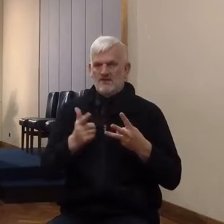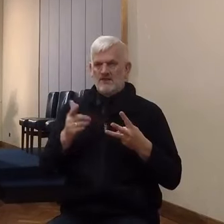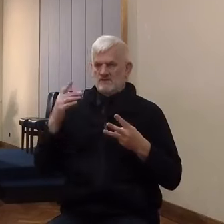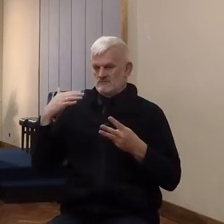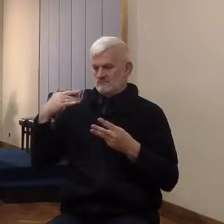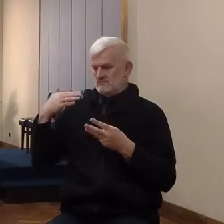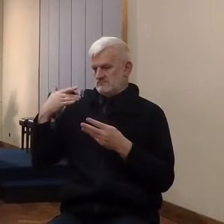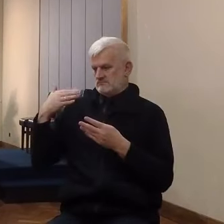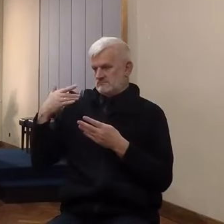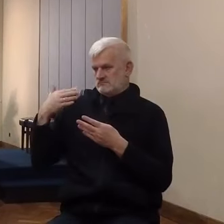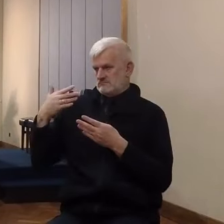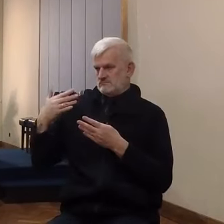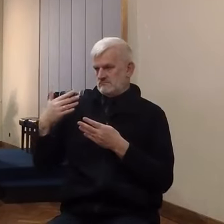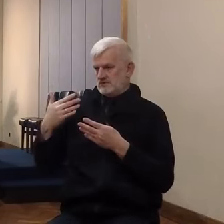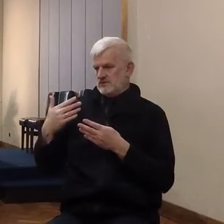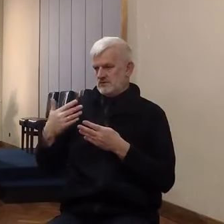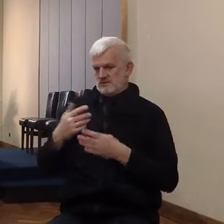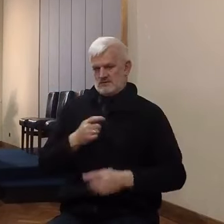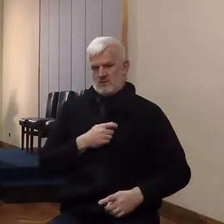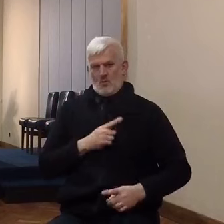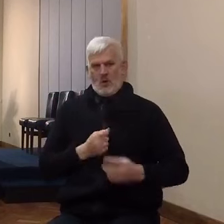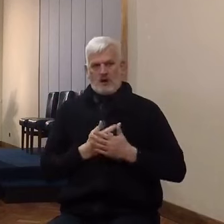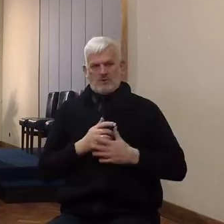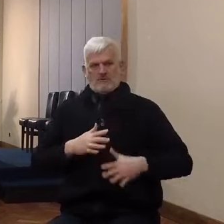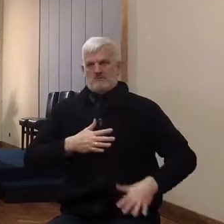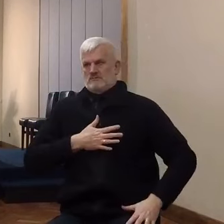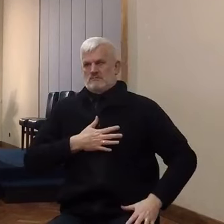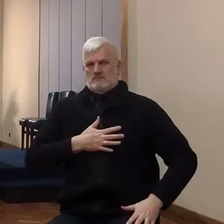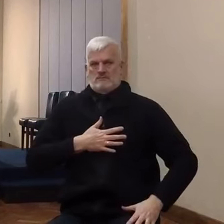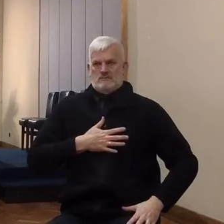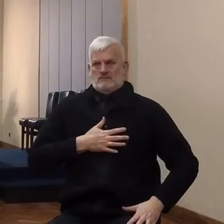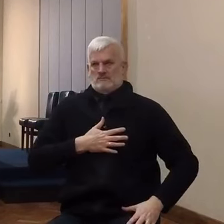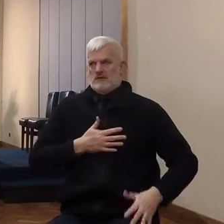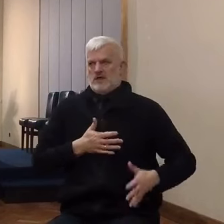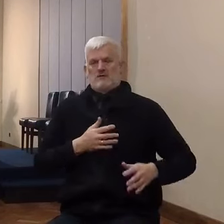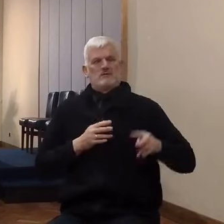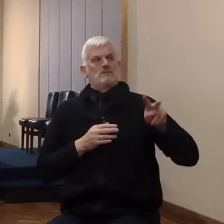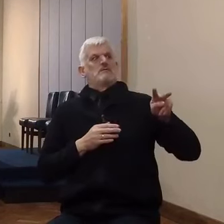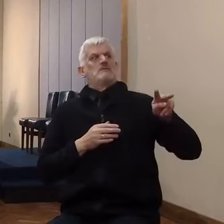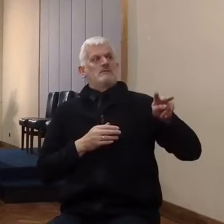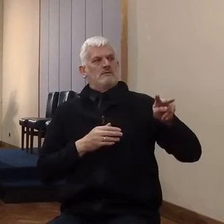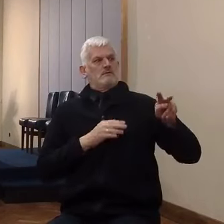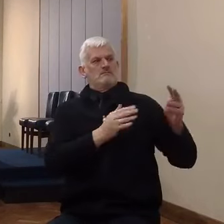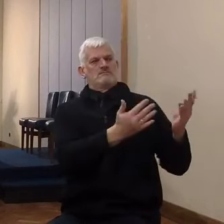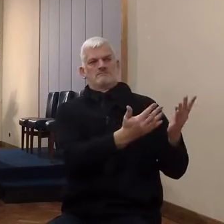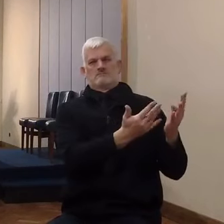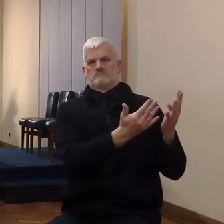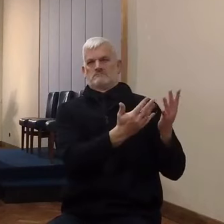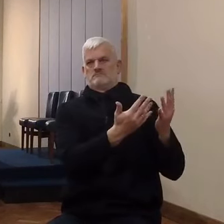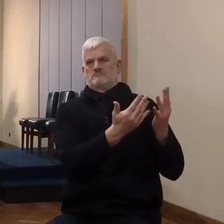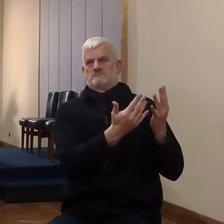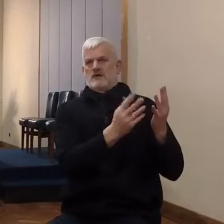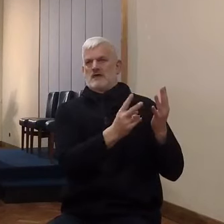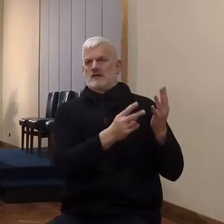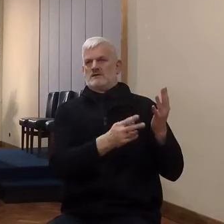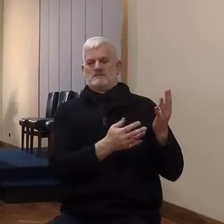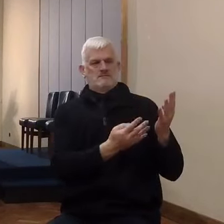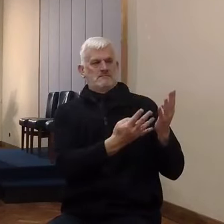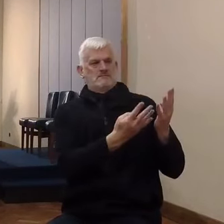now, more recently, the children of Israel are on the move. And they're emerging from their